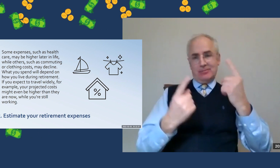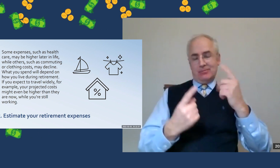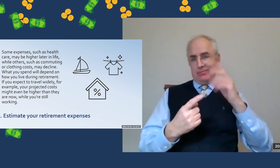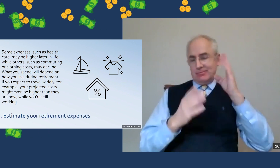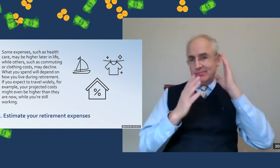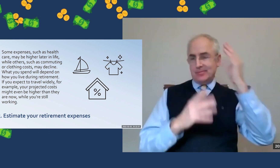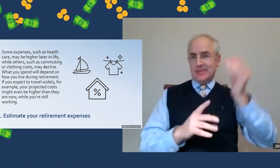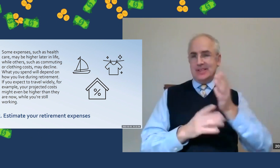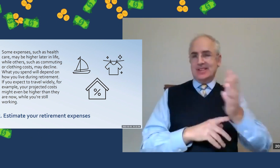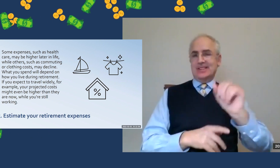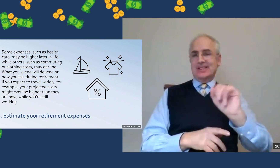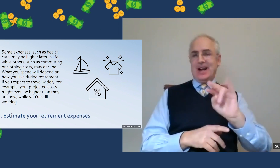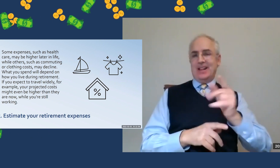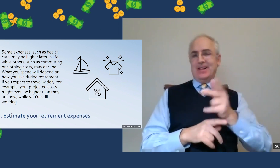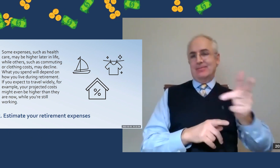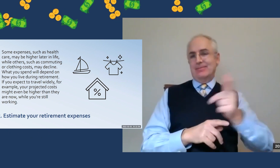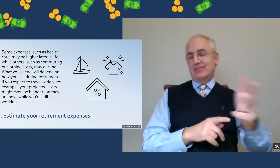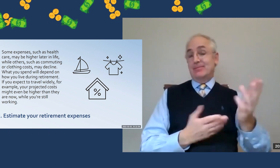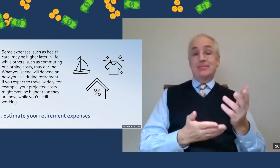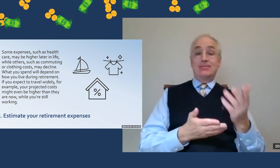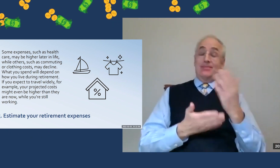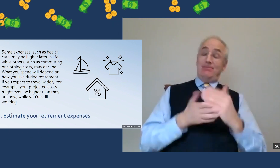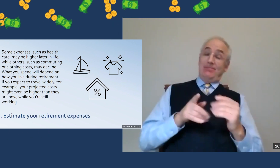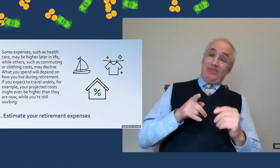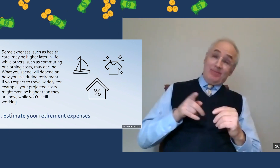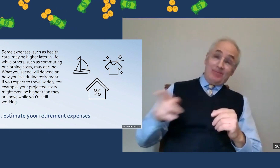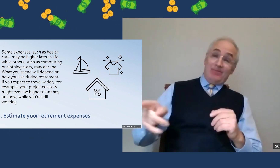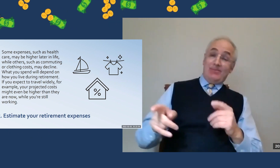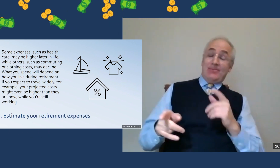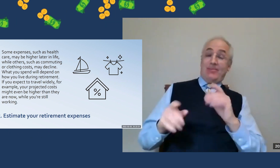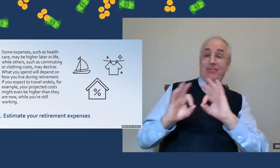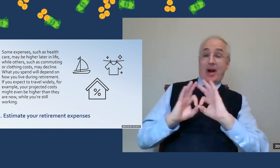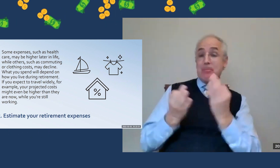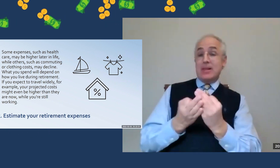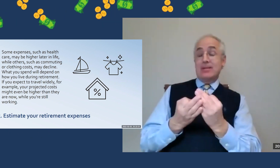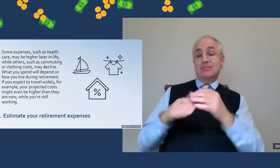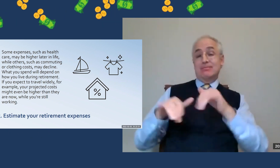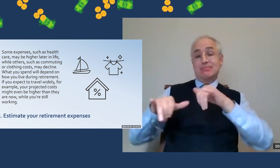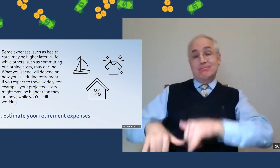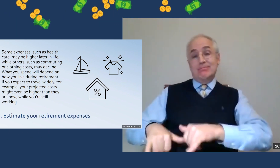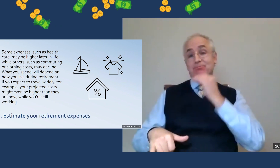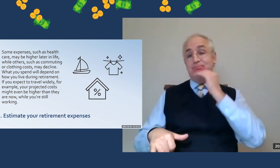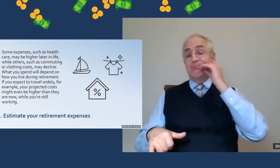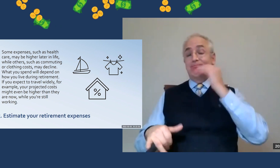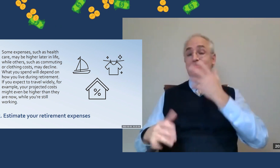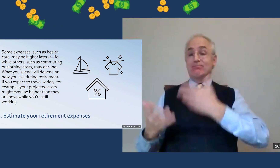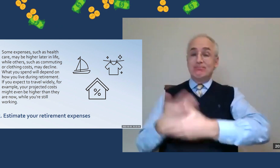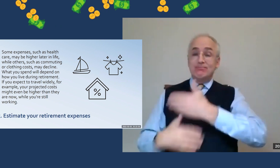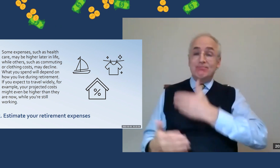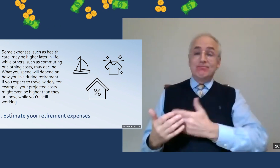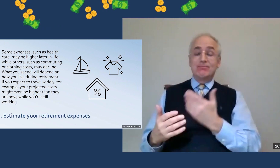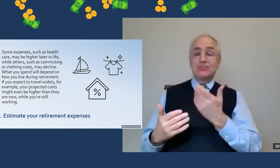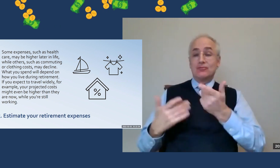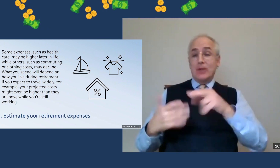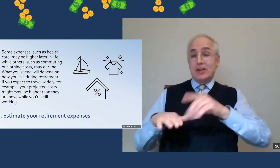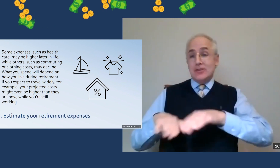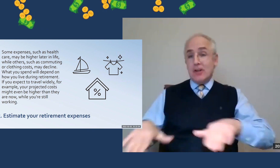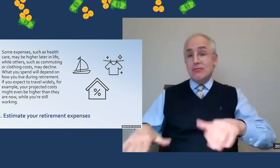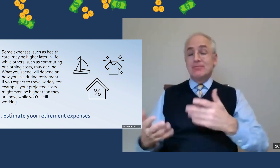Some people really want to, you know, live in style and spend a lot of money. Other people are more stay